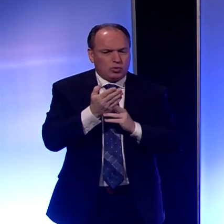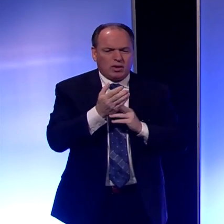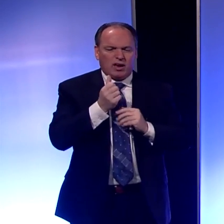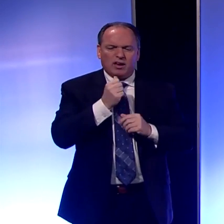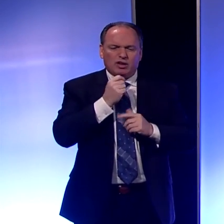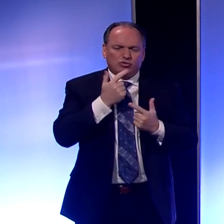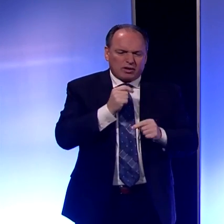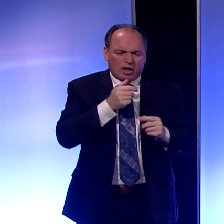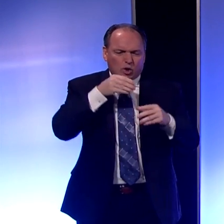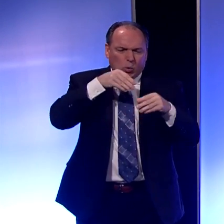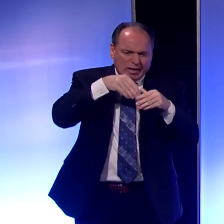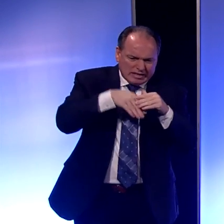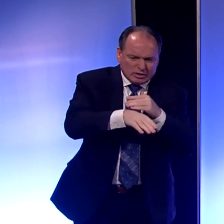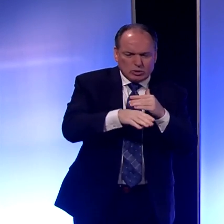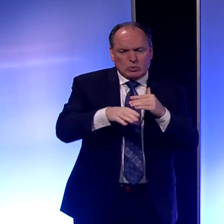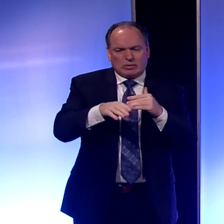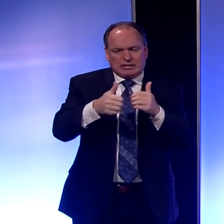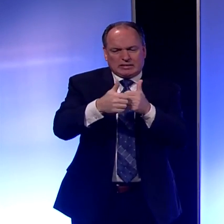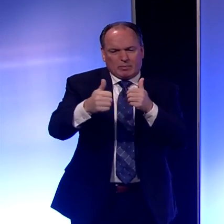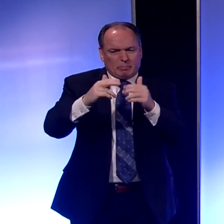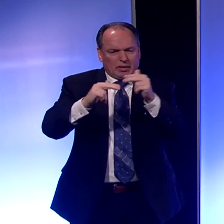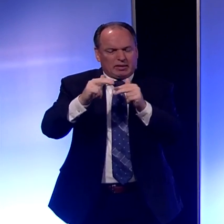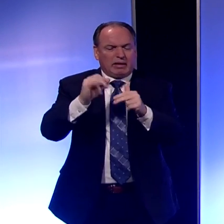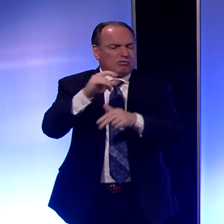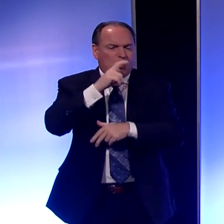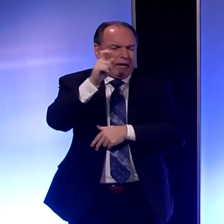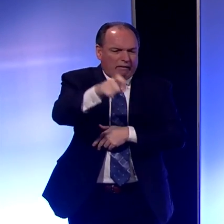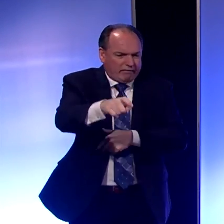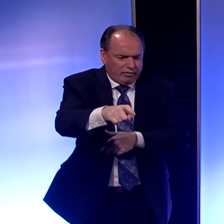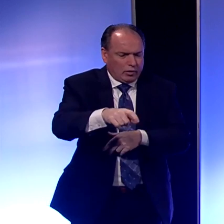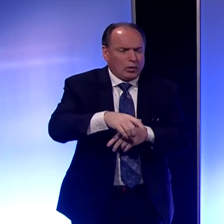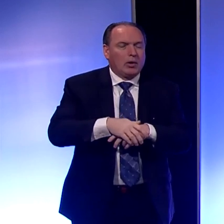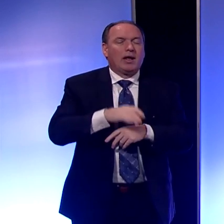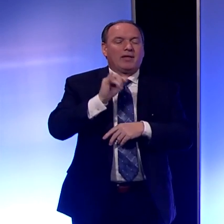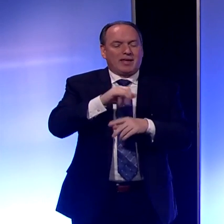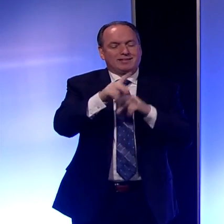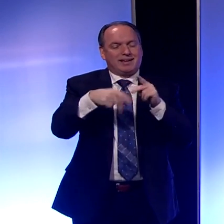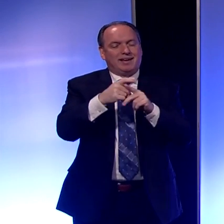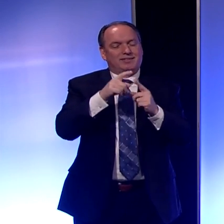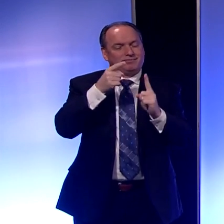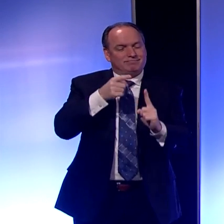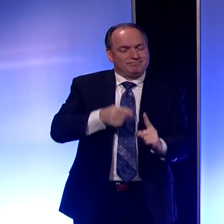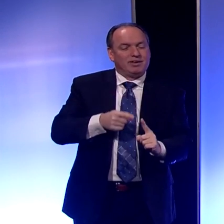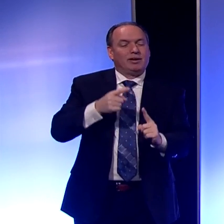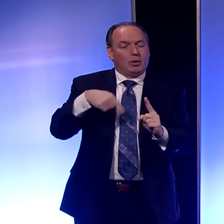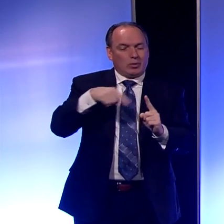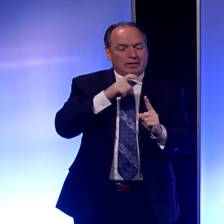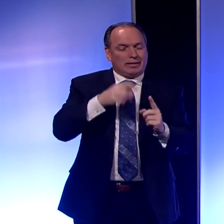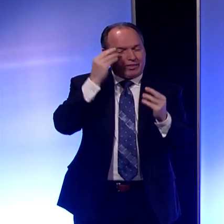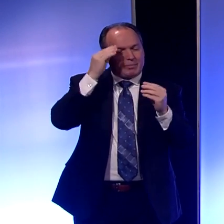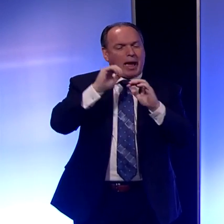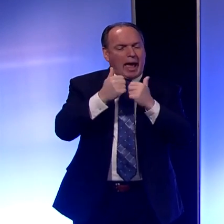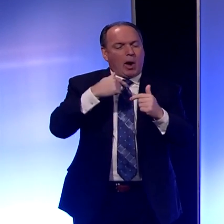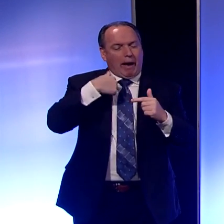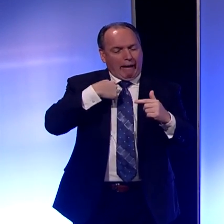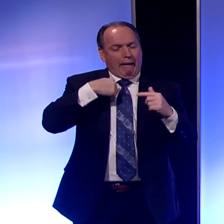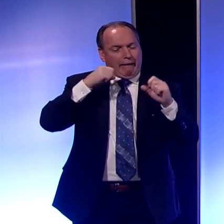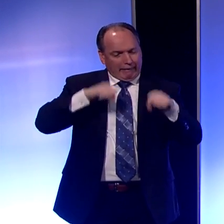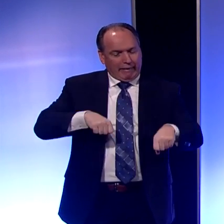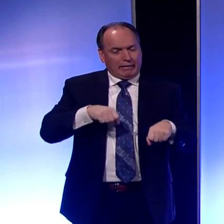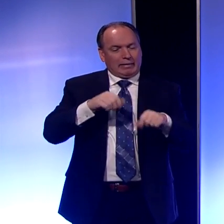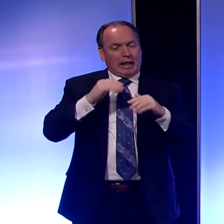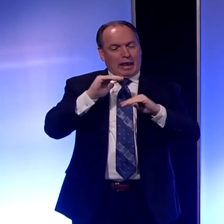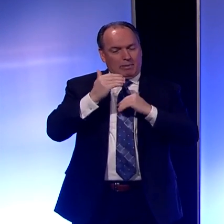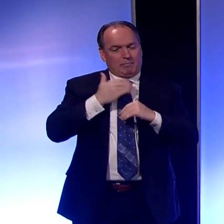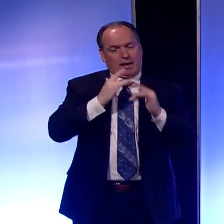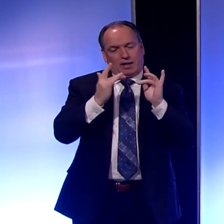into a building if you don't have to go into a building. And those are the kind of things we should be thinking about. How can I limit my contact